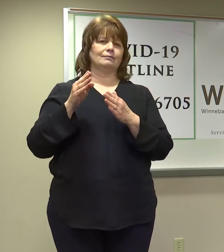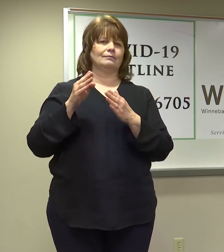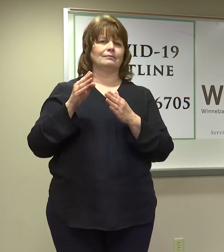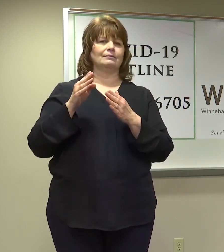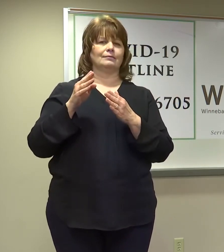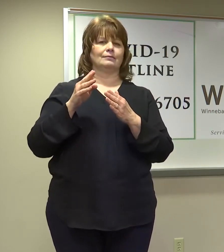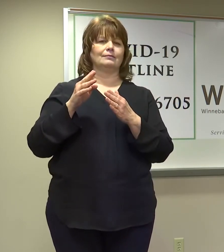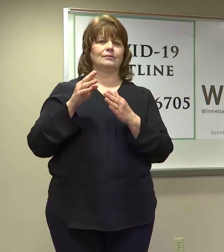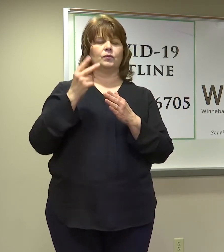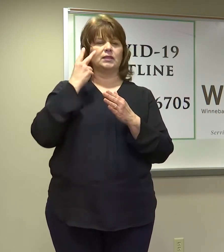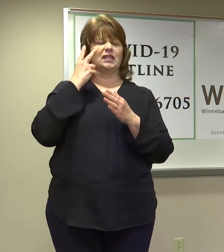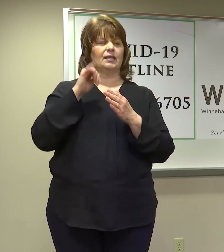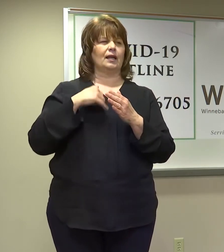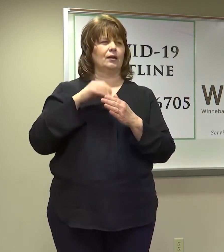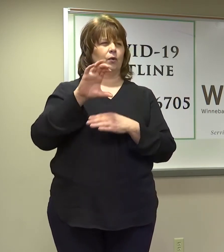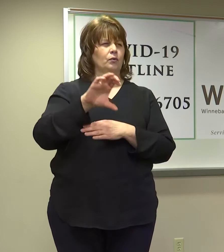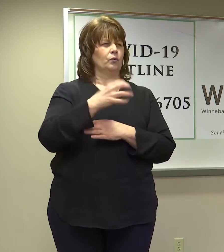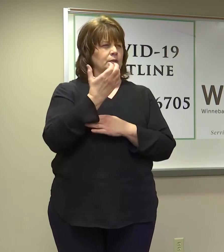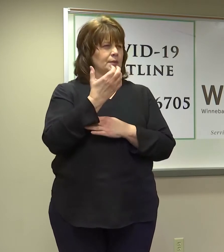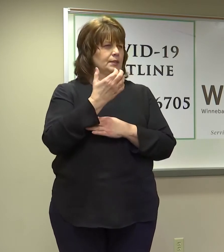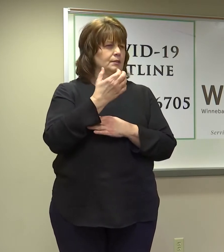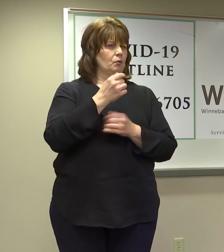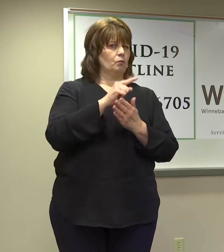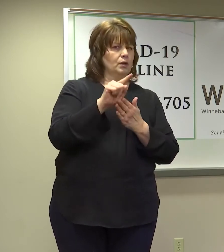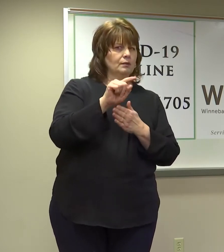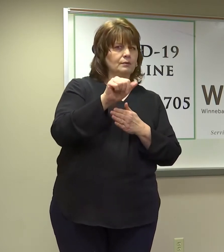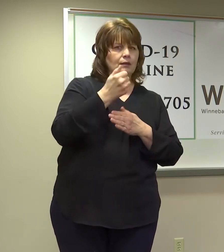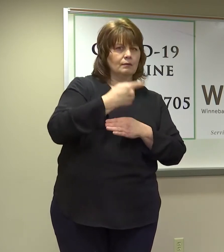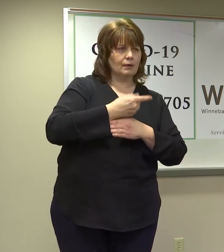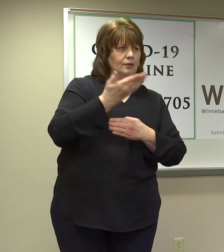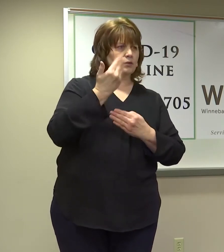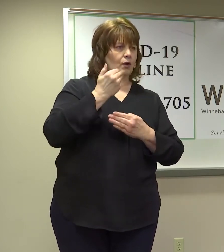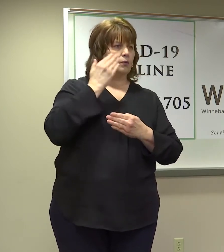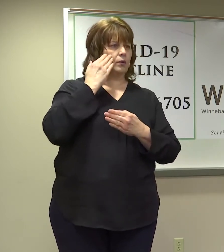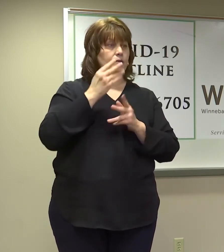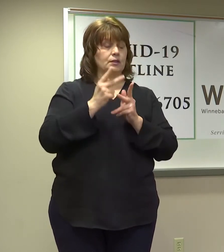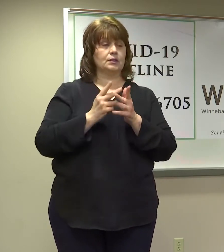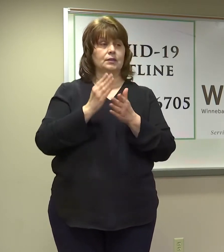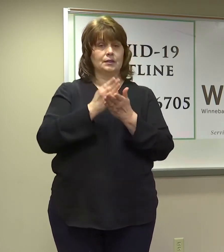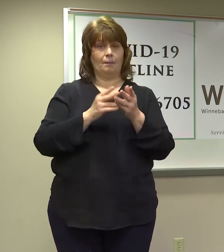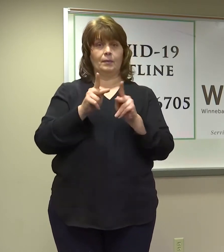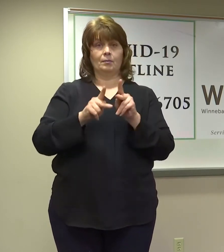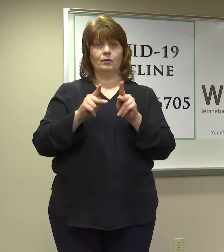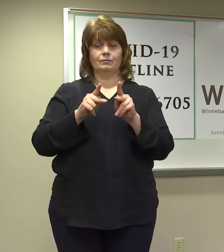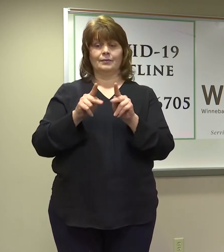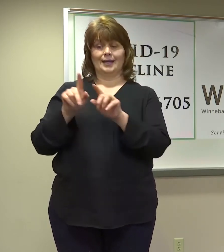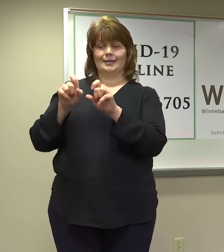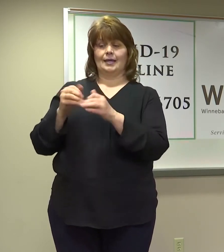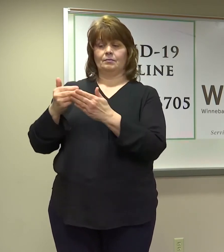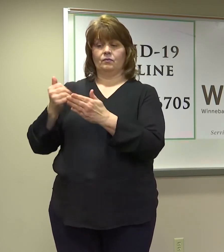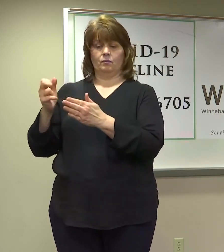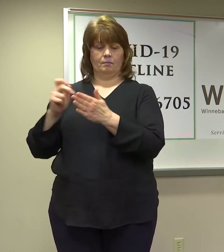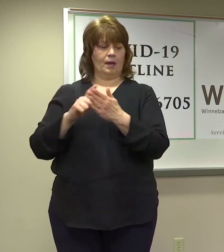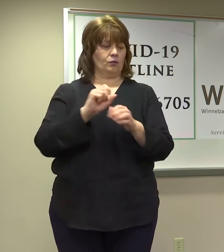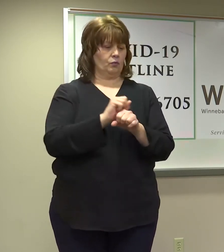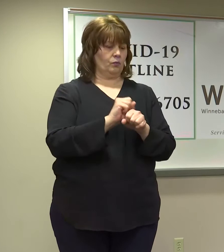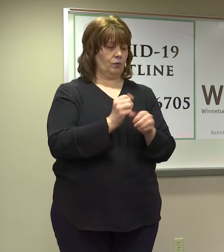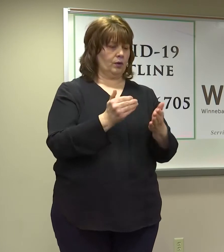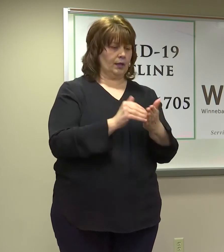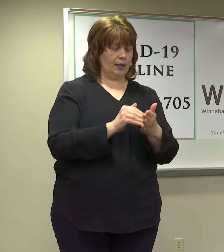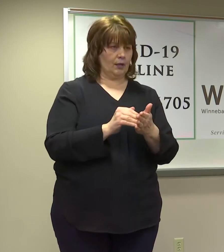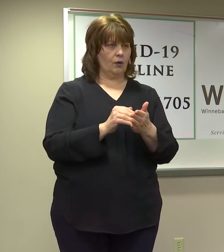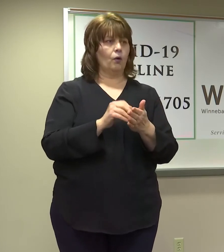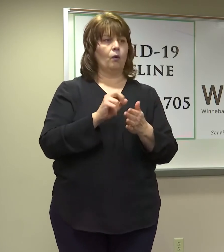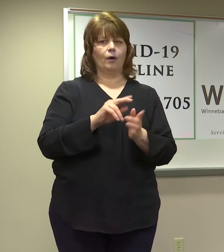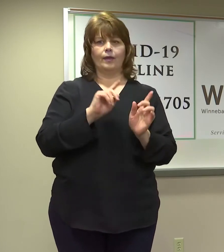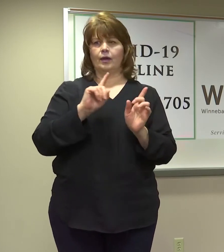a week, 10 days ago. We also know that some people are testing before they return to their work sites or come back